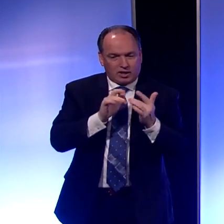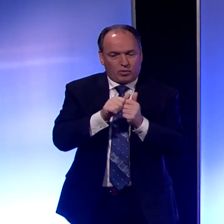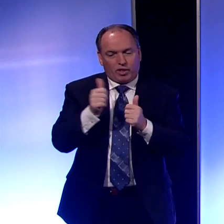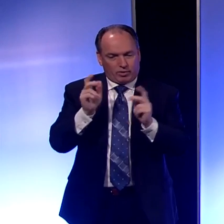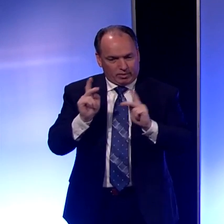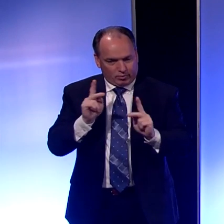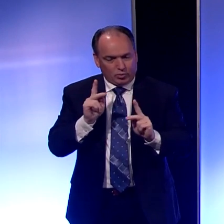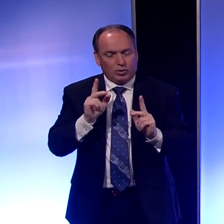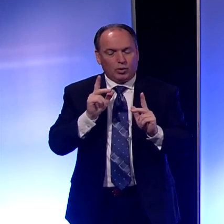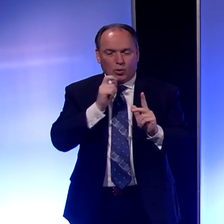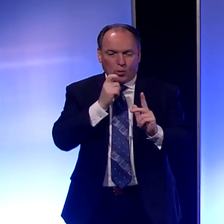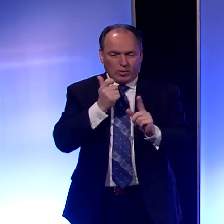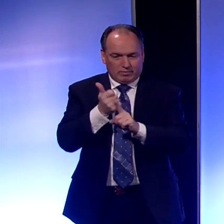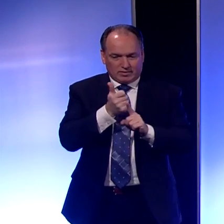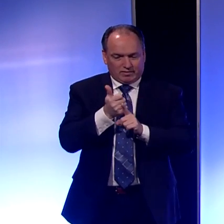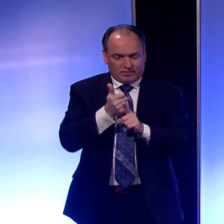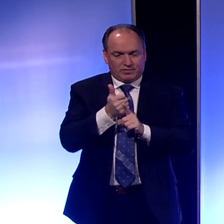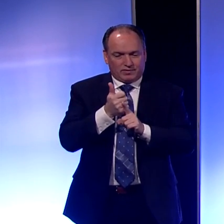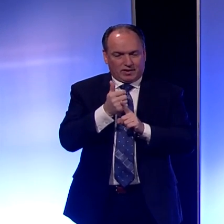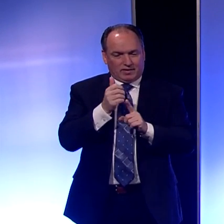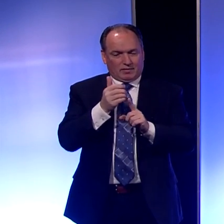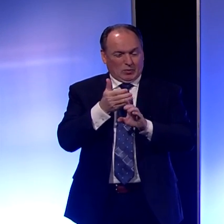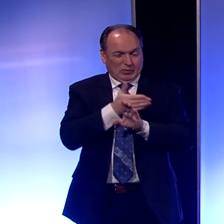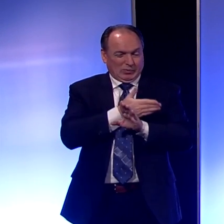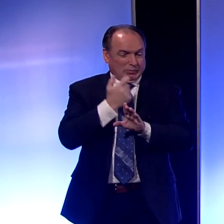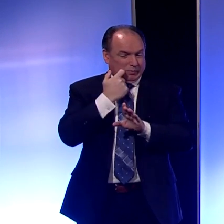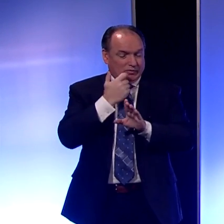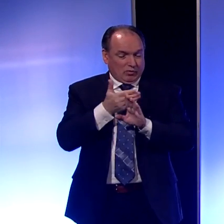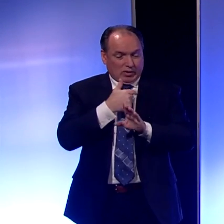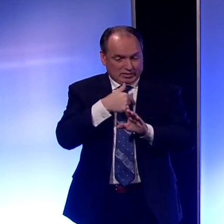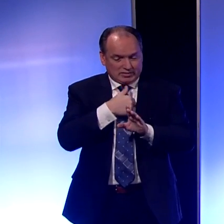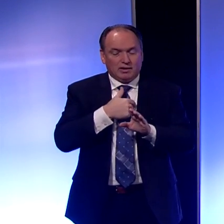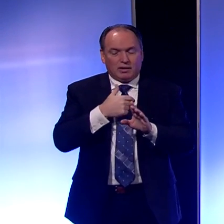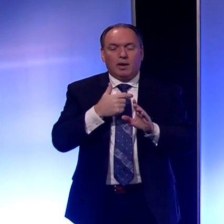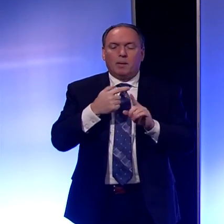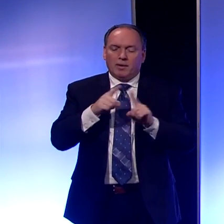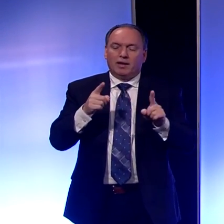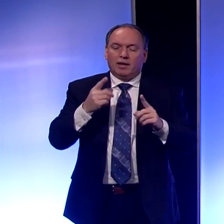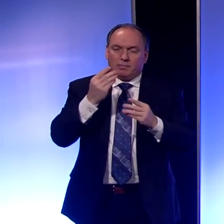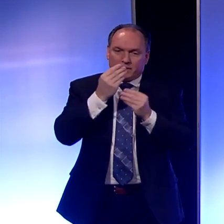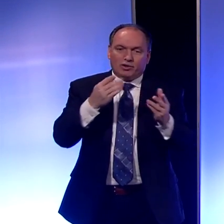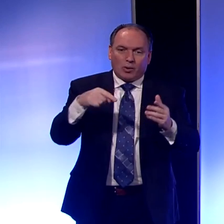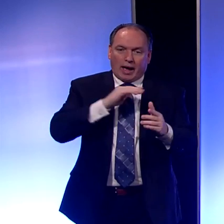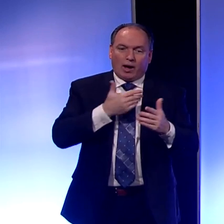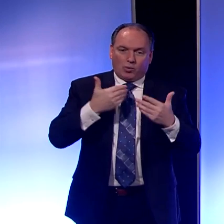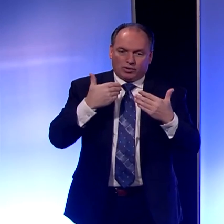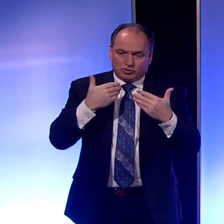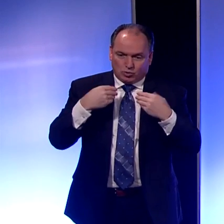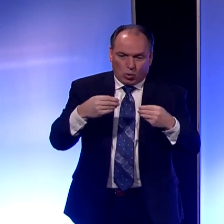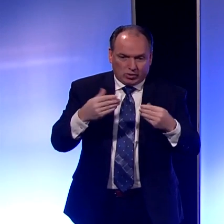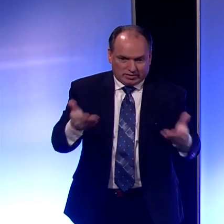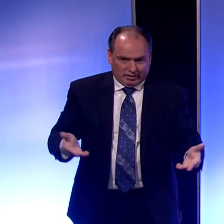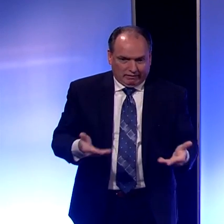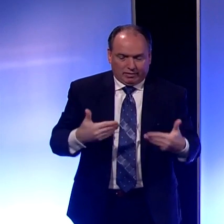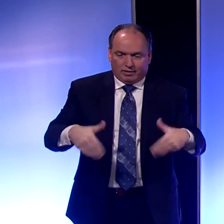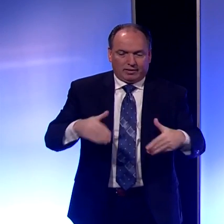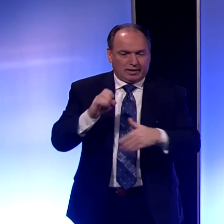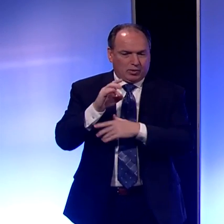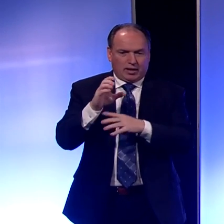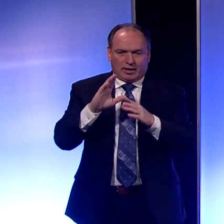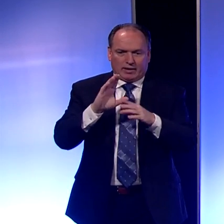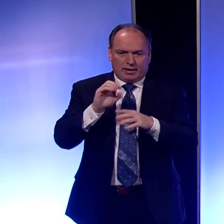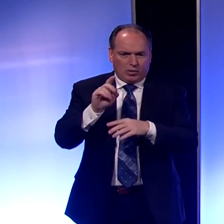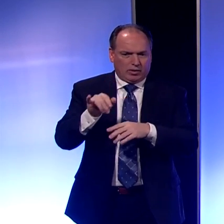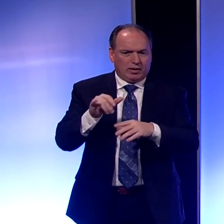somebody else could have been in the place we're at right before us. But I have to say, our grocery stores and really many of our